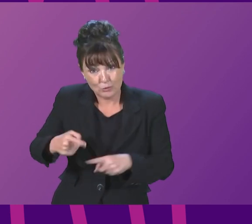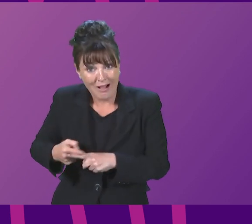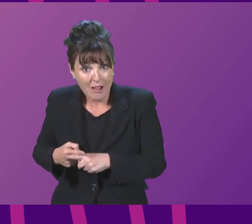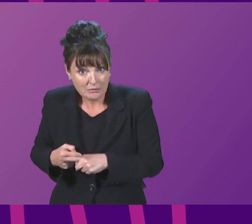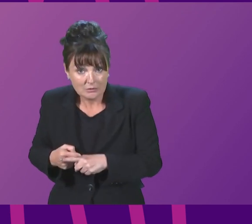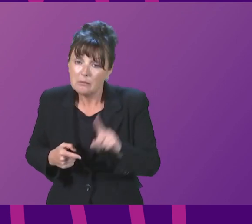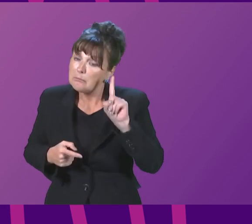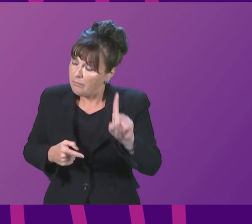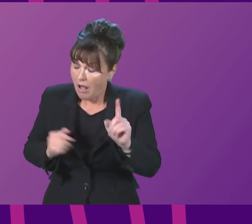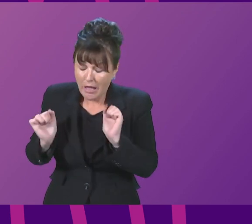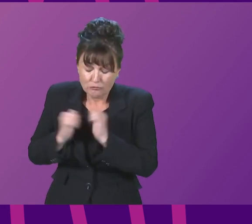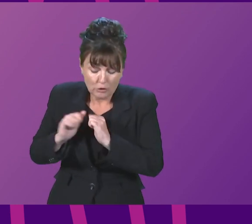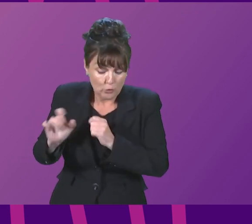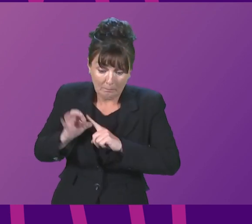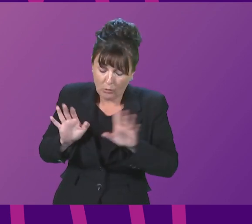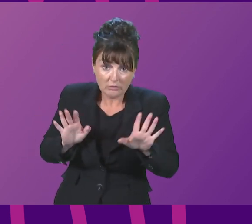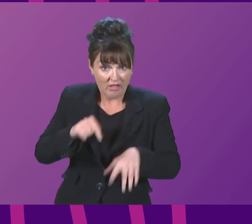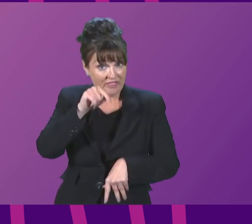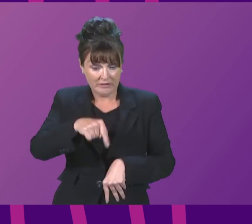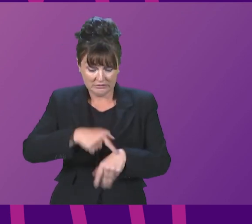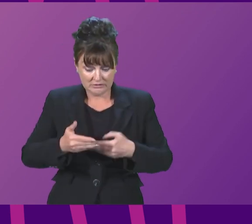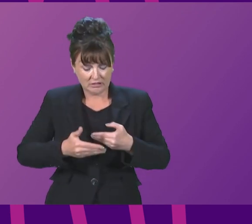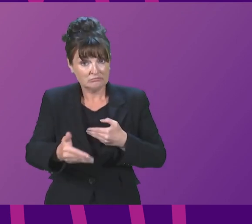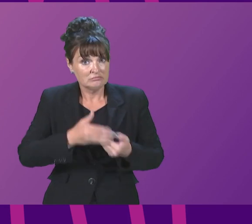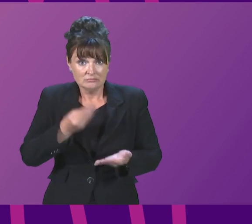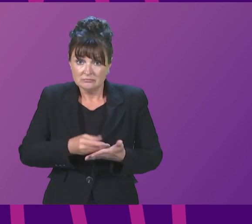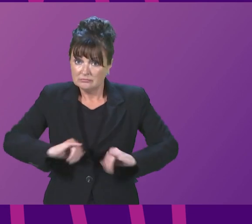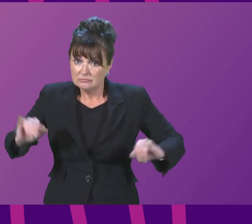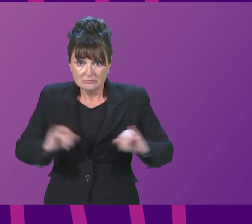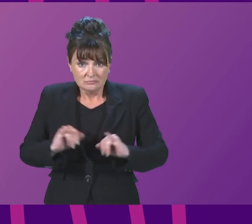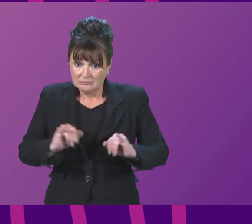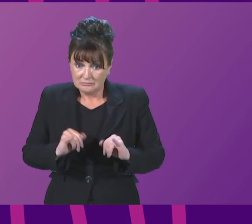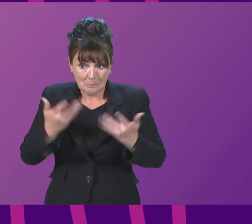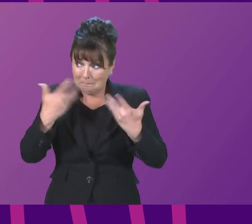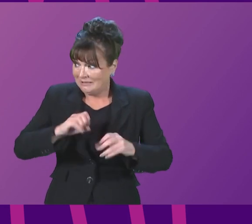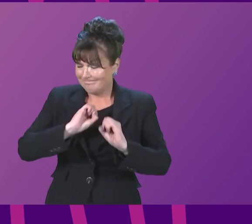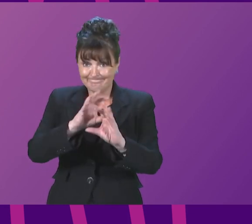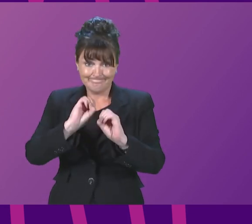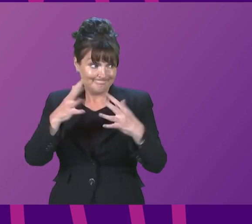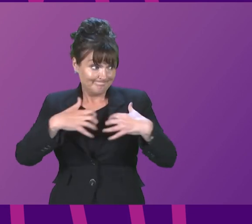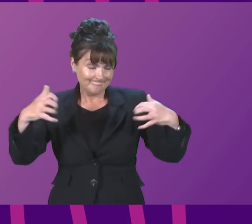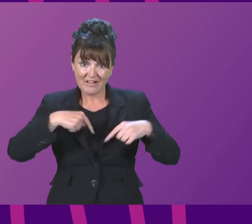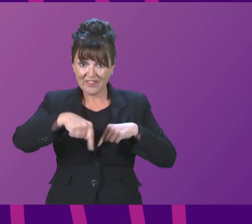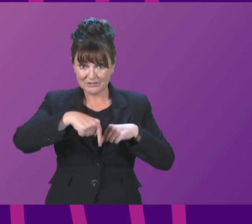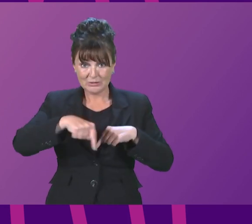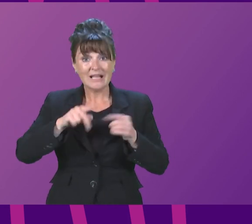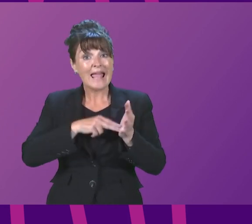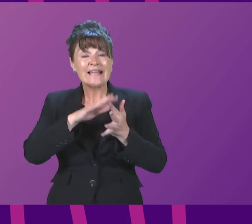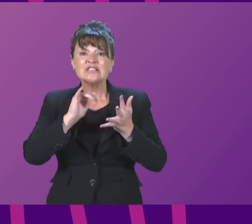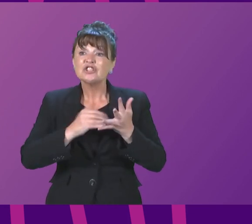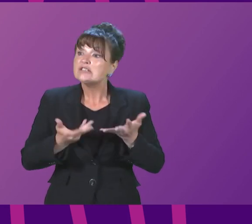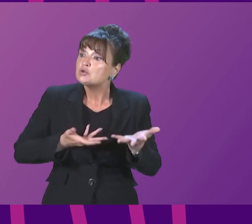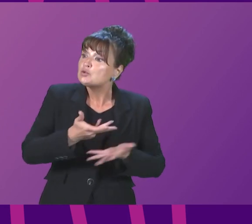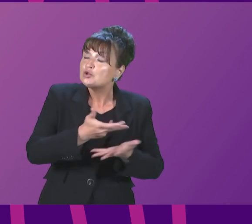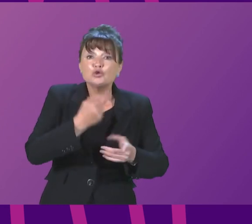in extremely difficult financial times and that has been set out very clearly to the Chamber this week NHS negotiations